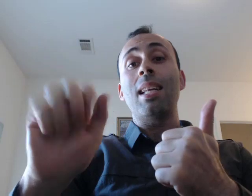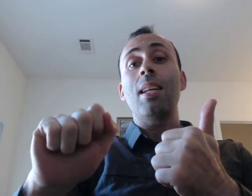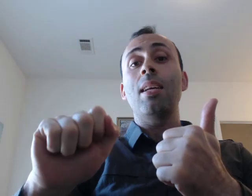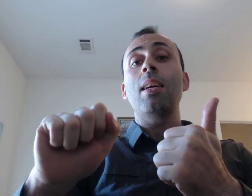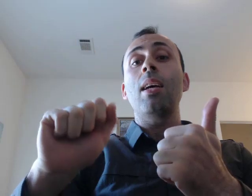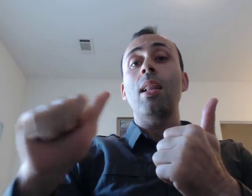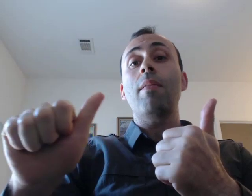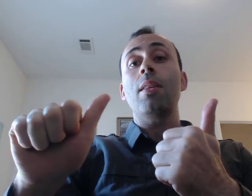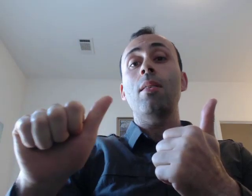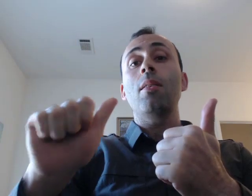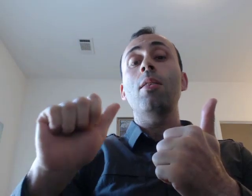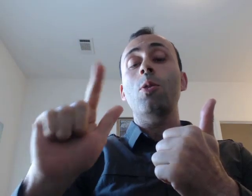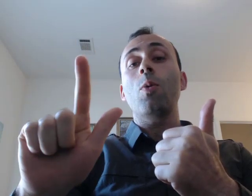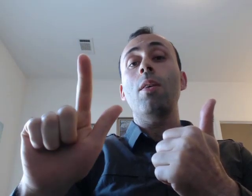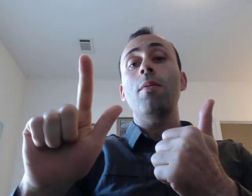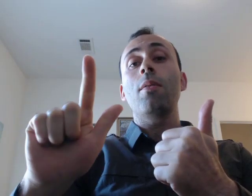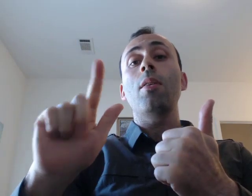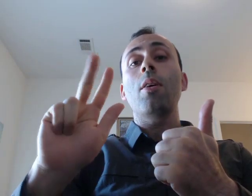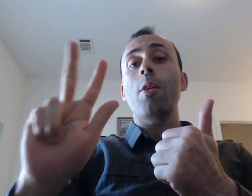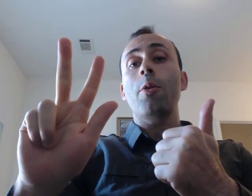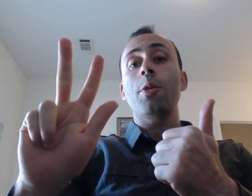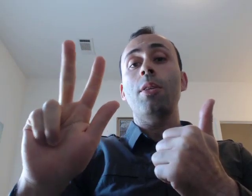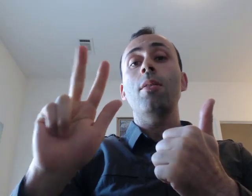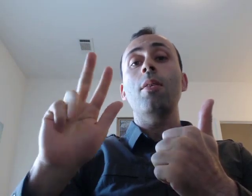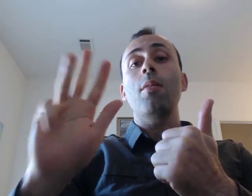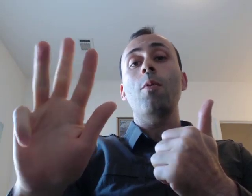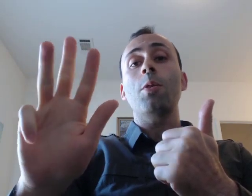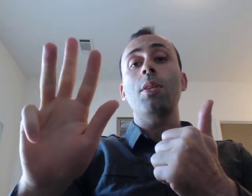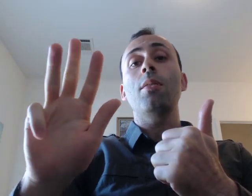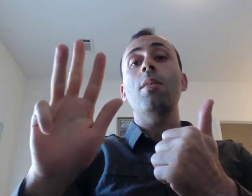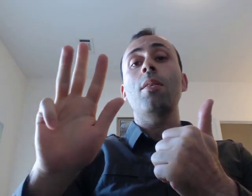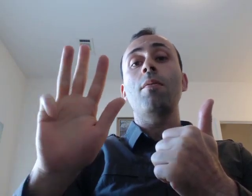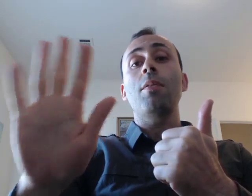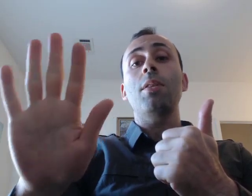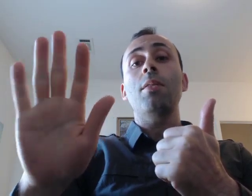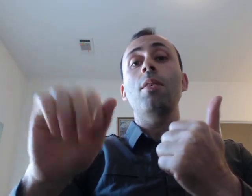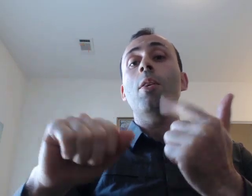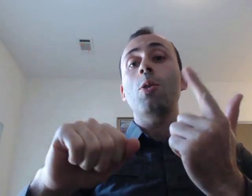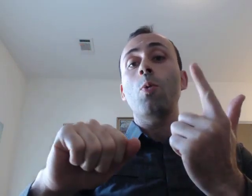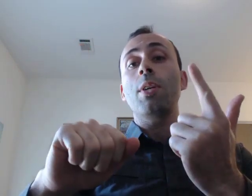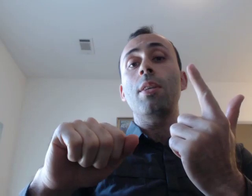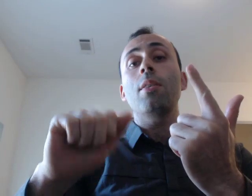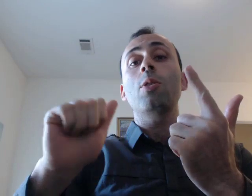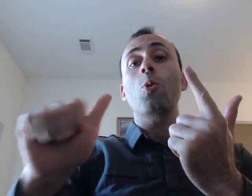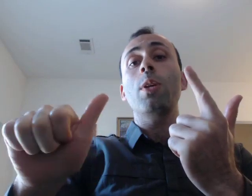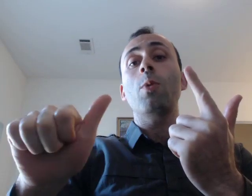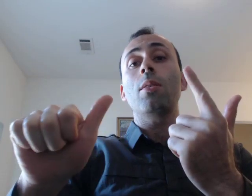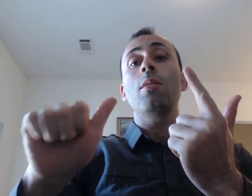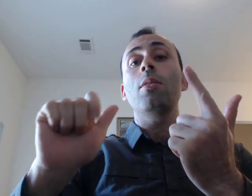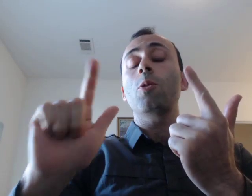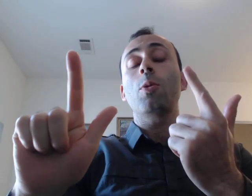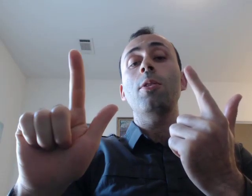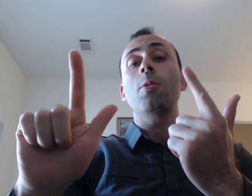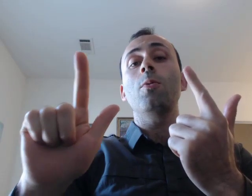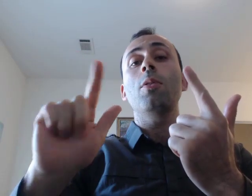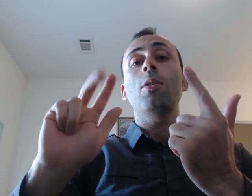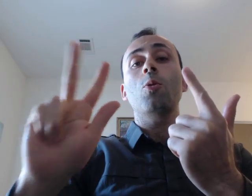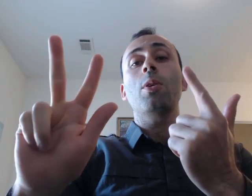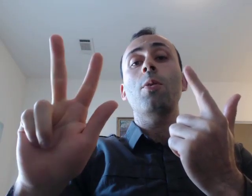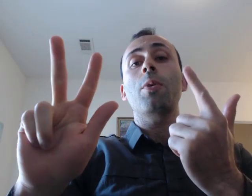11, 12, 13, 14, 15, 20, 21, 22, 23,